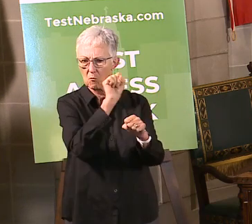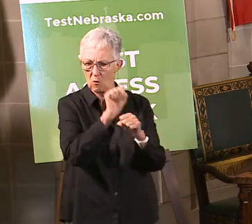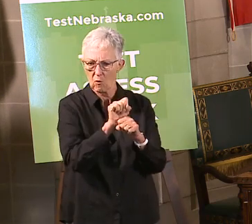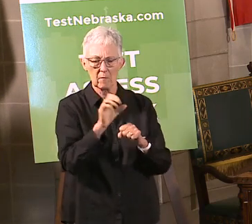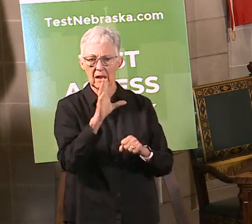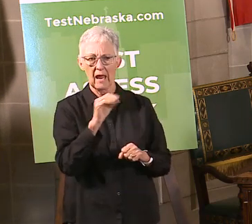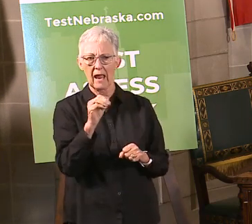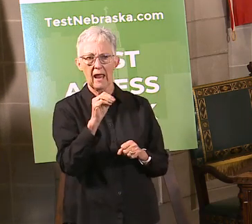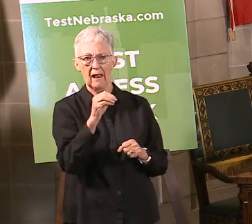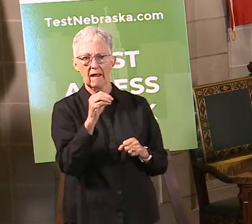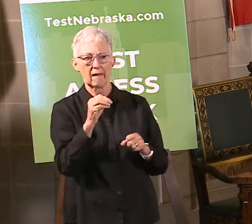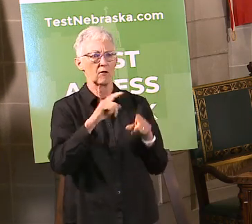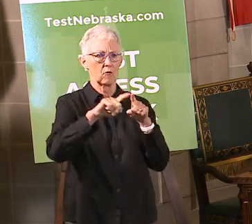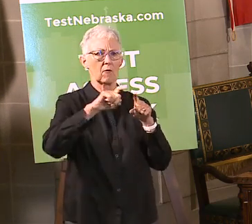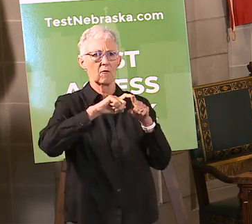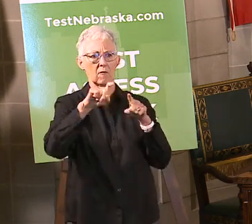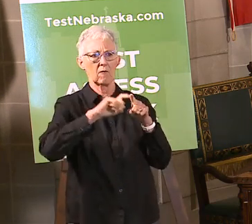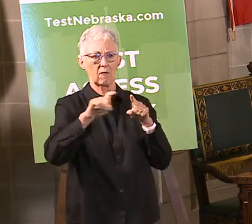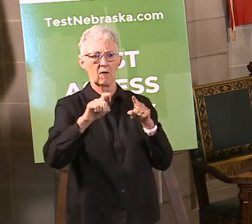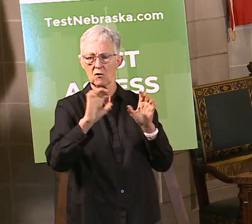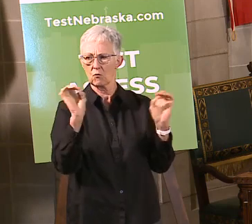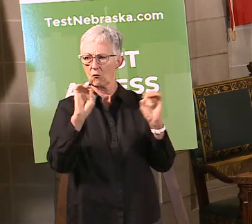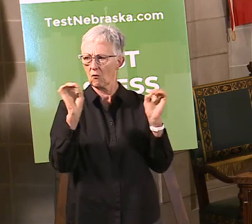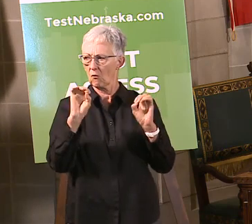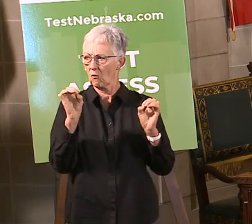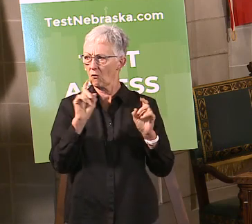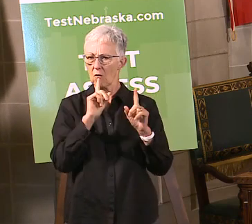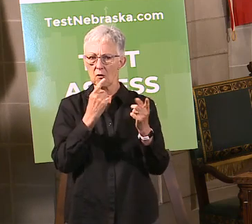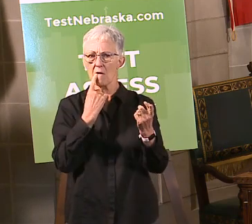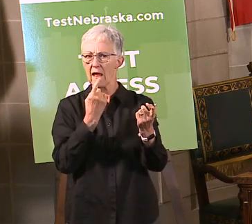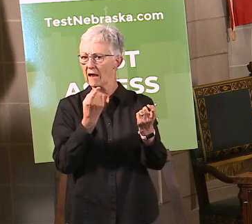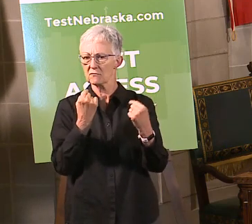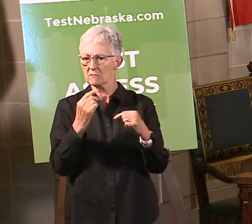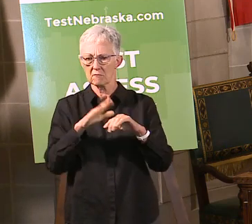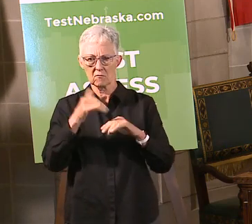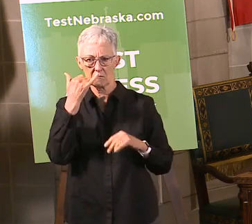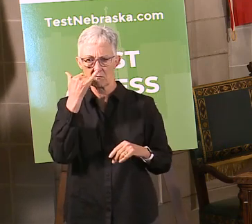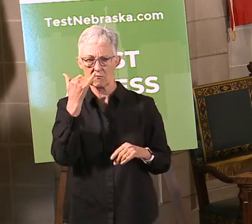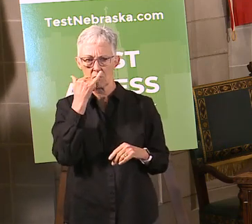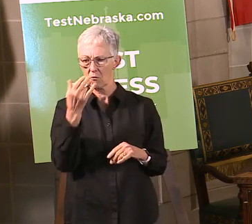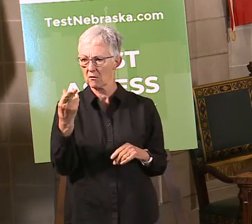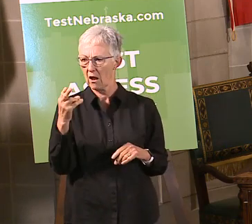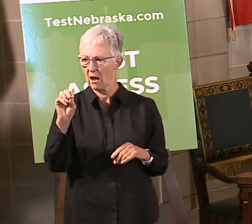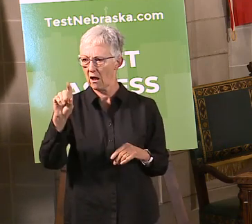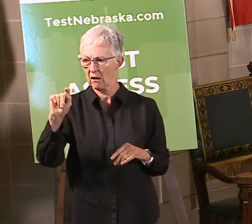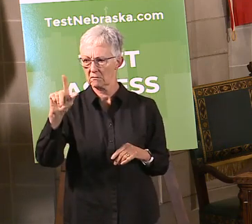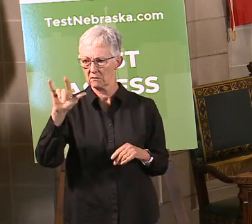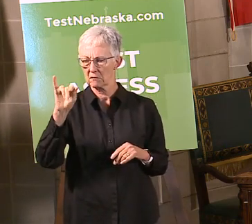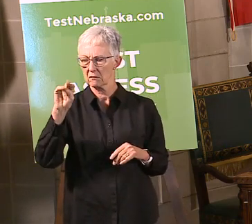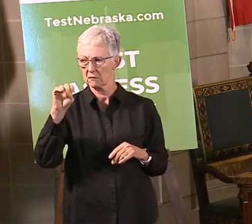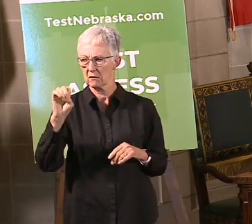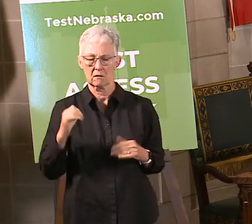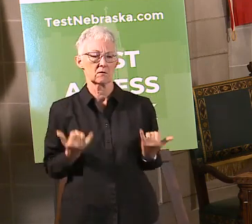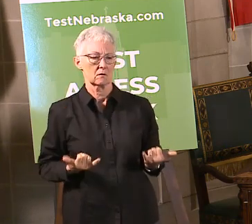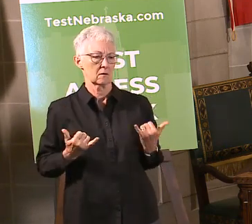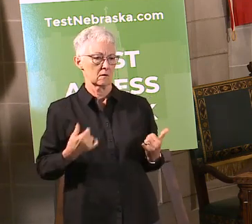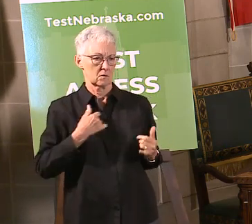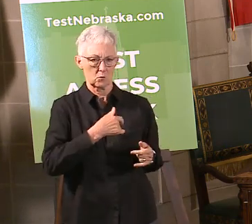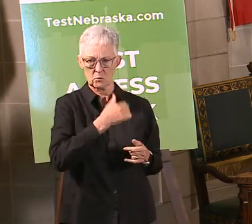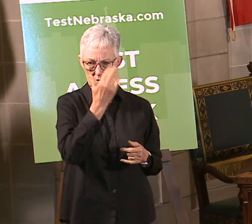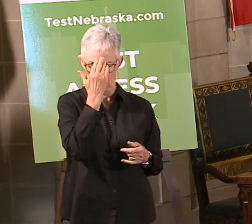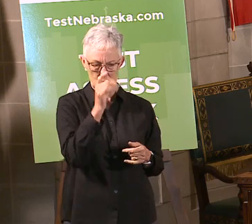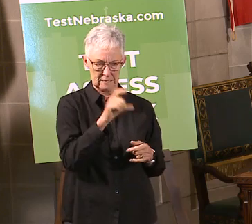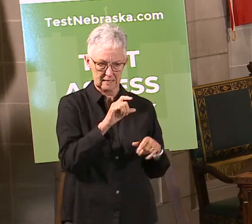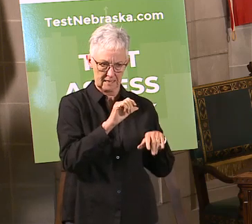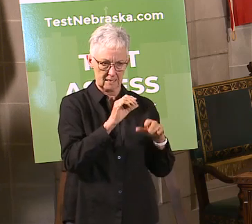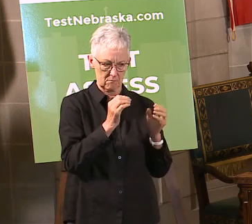generated to the hotline, and so not all those calls were answered. So, again, we're working through getting additional staff for the hotline and so forth,